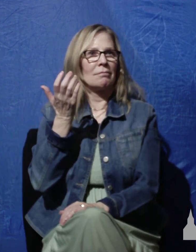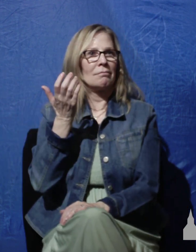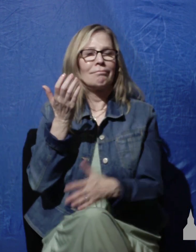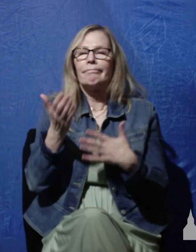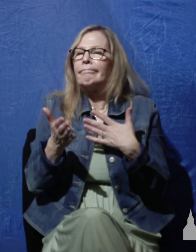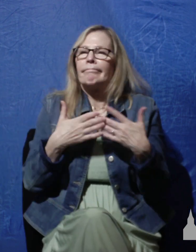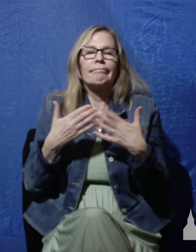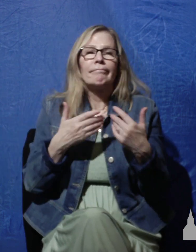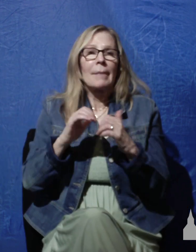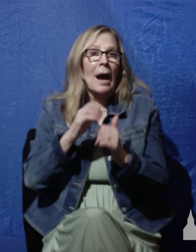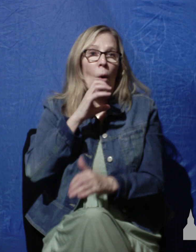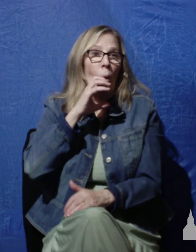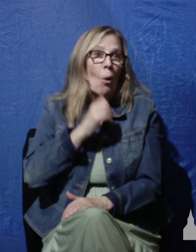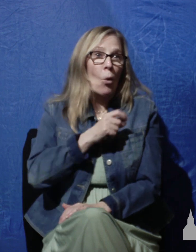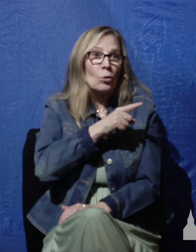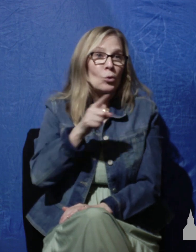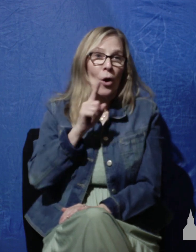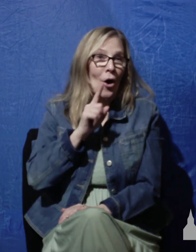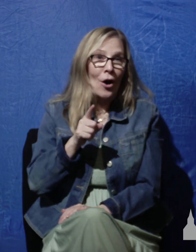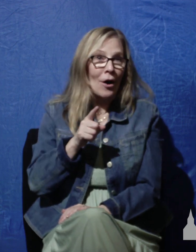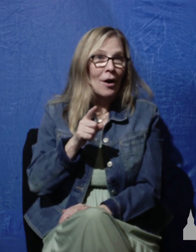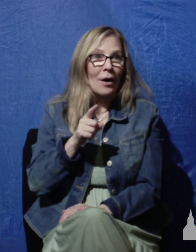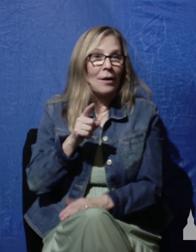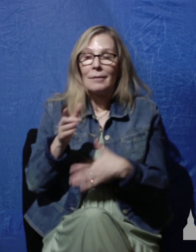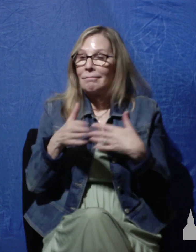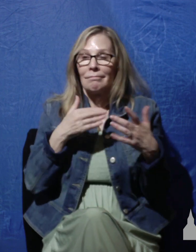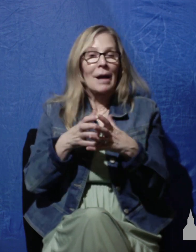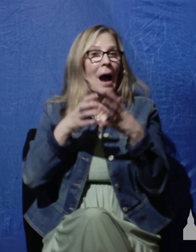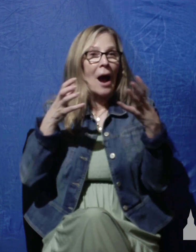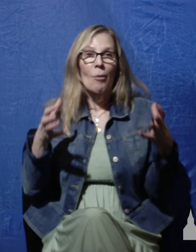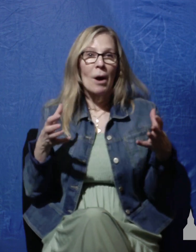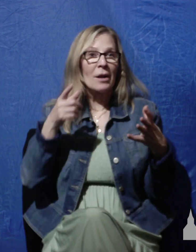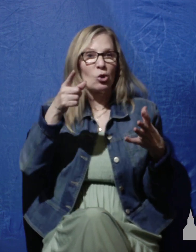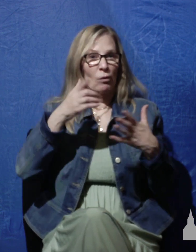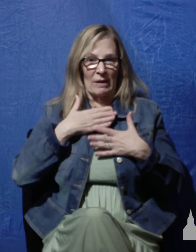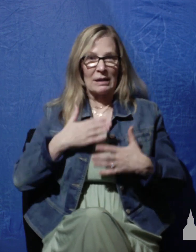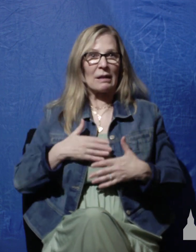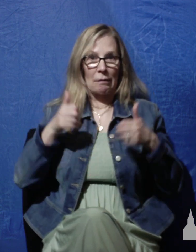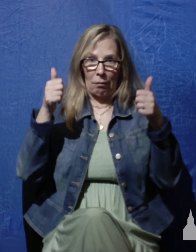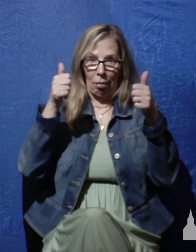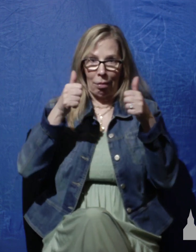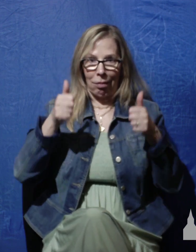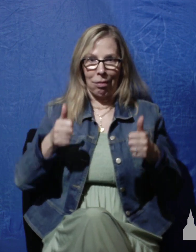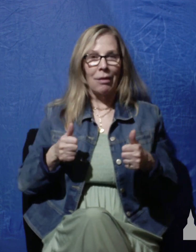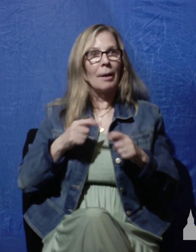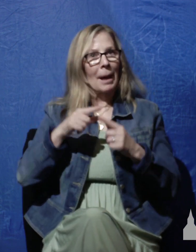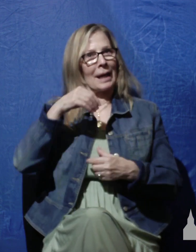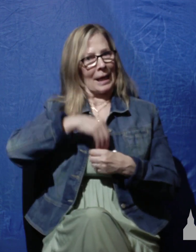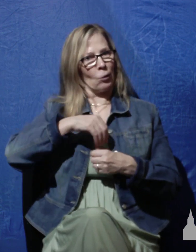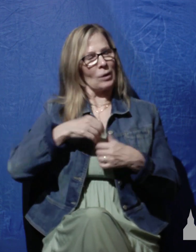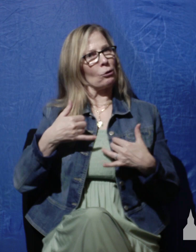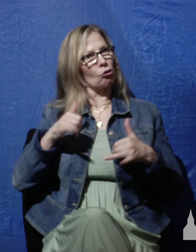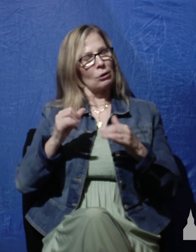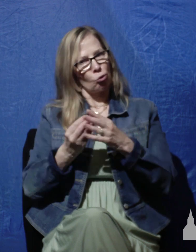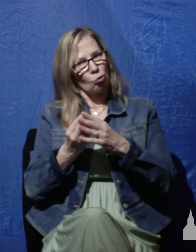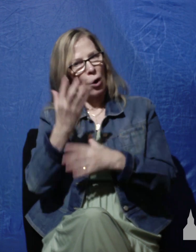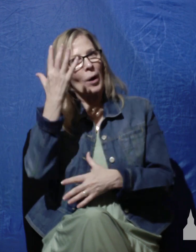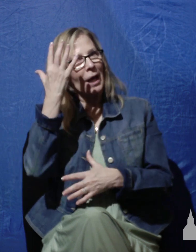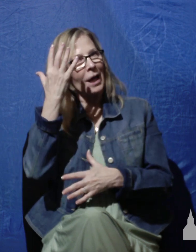how old you are and how much you have decayed physically inwardly you're still growing you're still